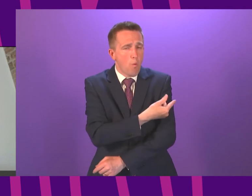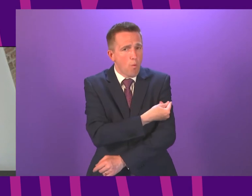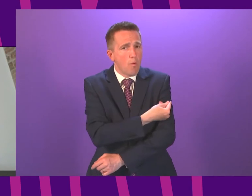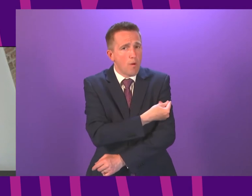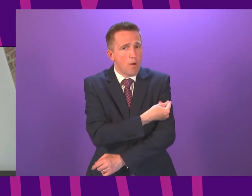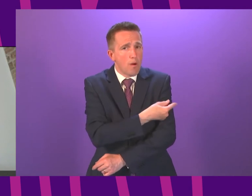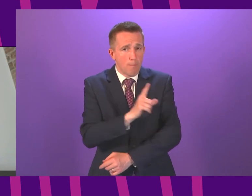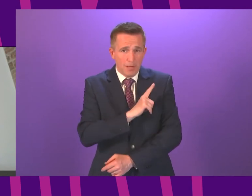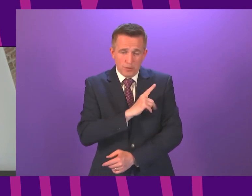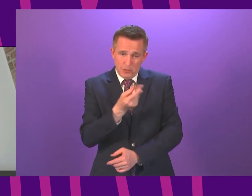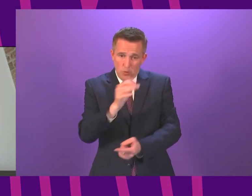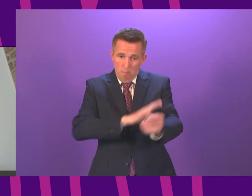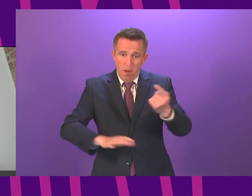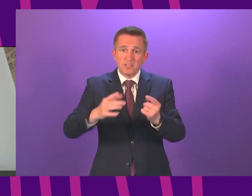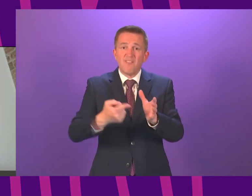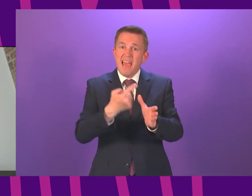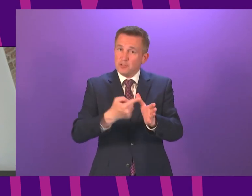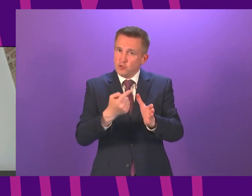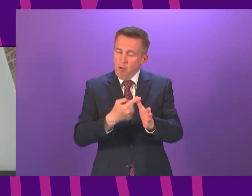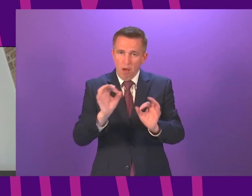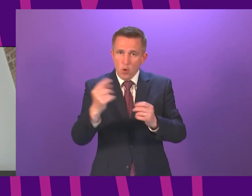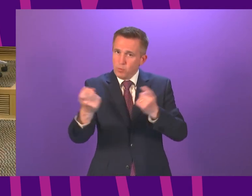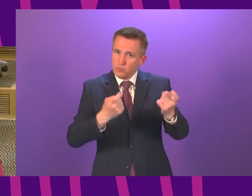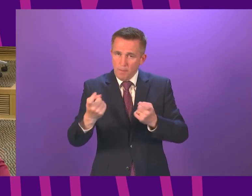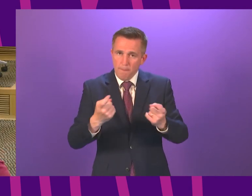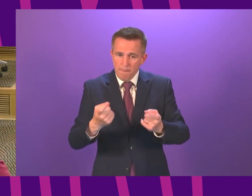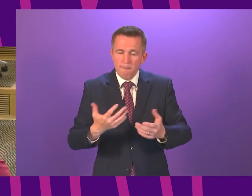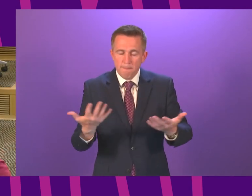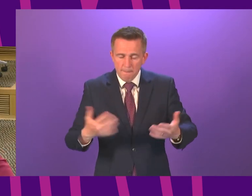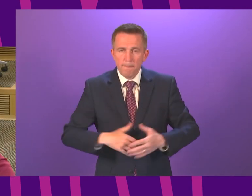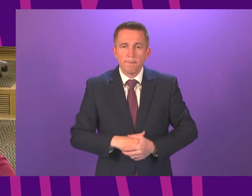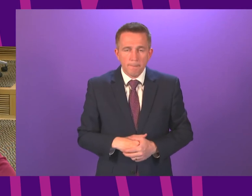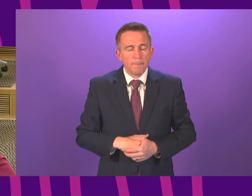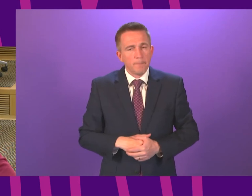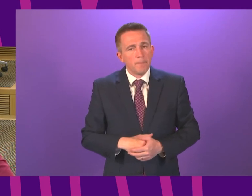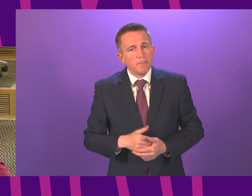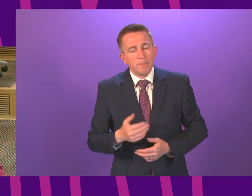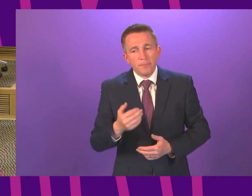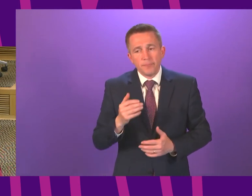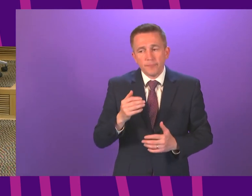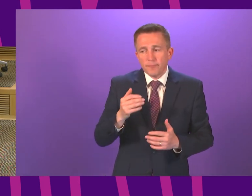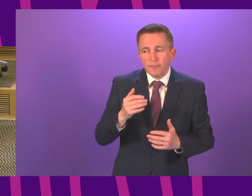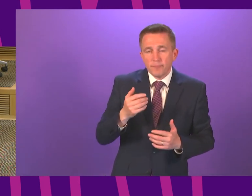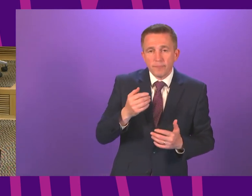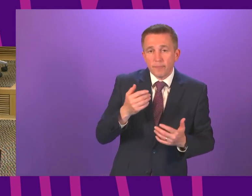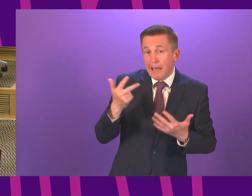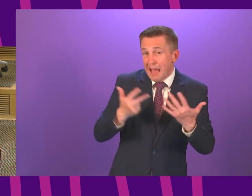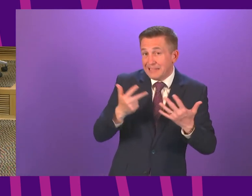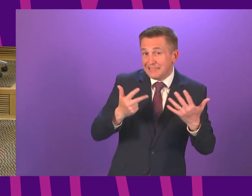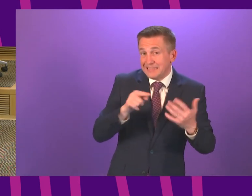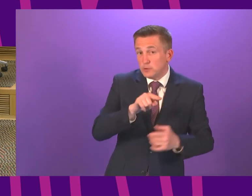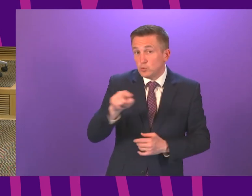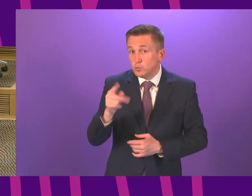in parts of the county First Minister We have seen good uptake of registration of 18